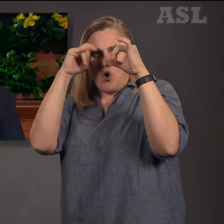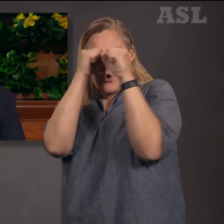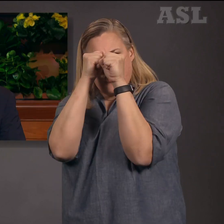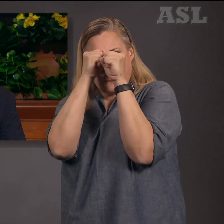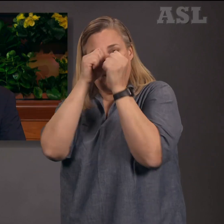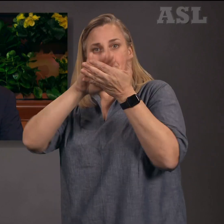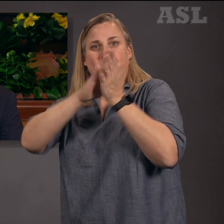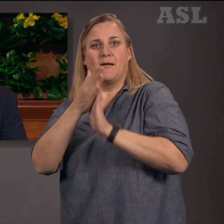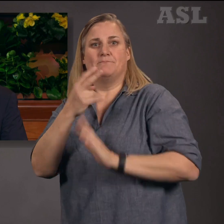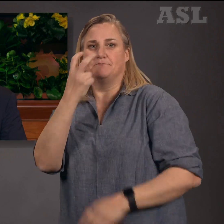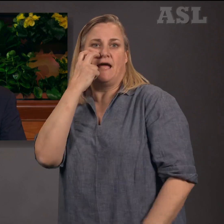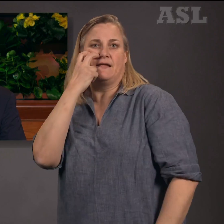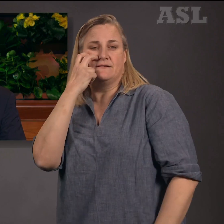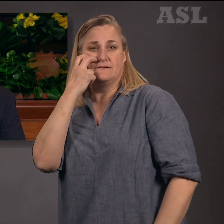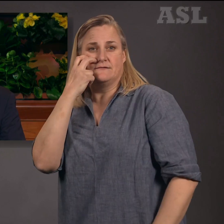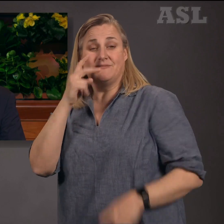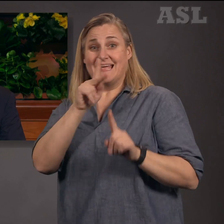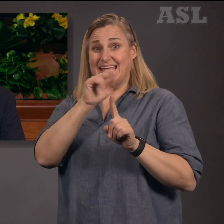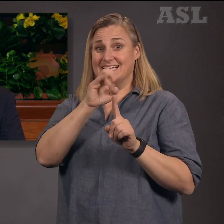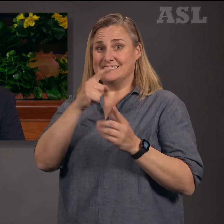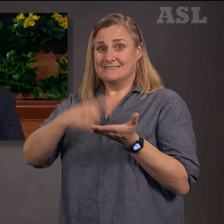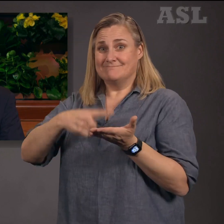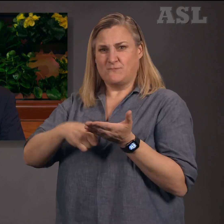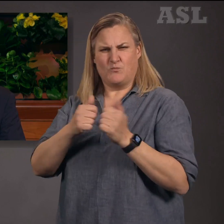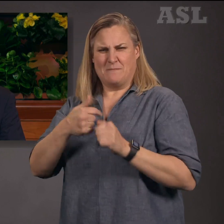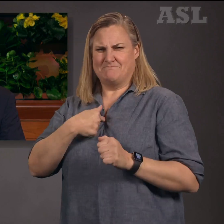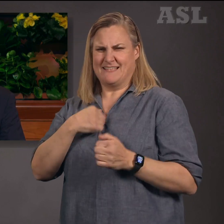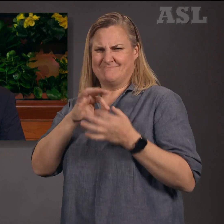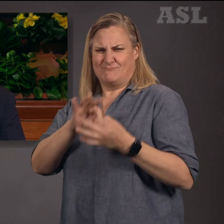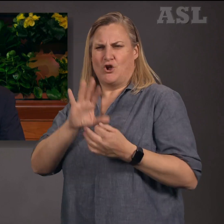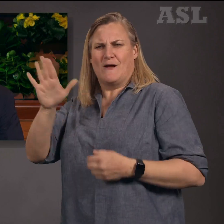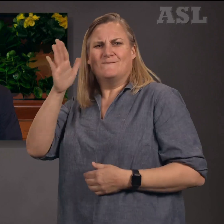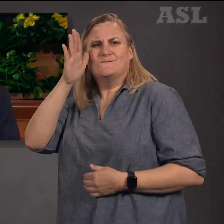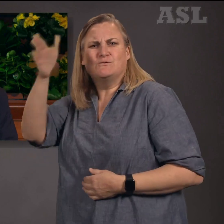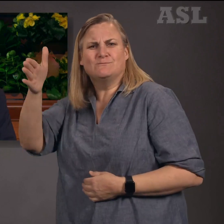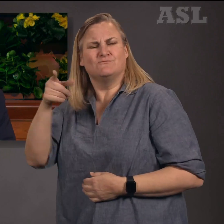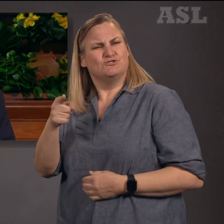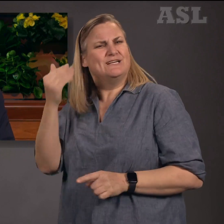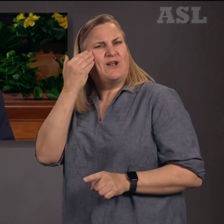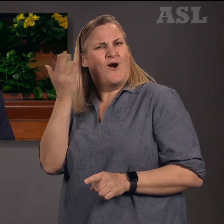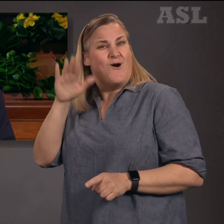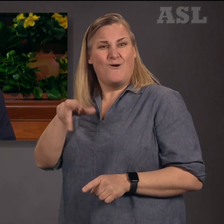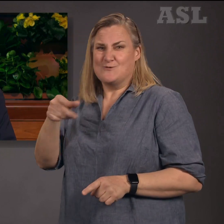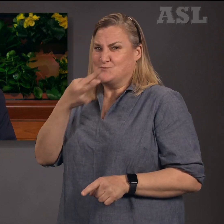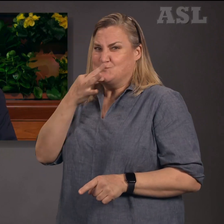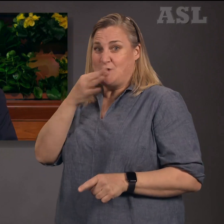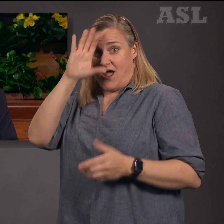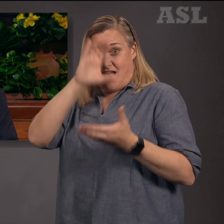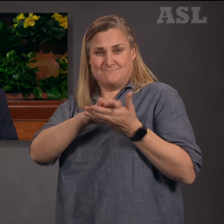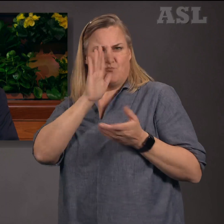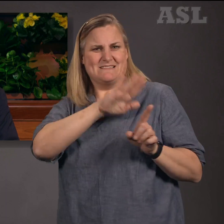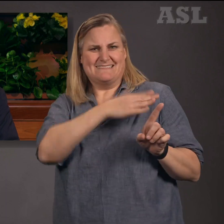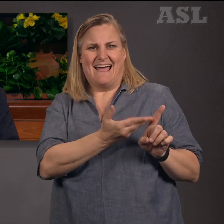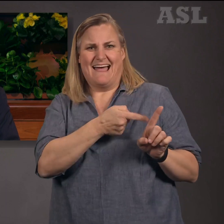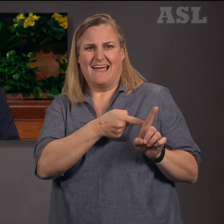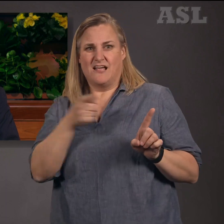She anticipated the time, not far distant, when she would be widowed, blind, without financial